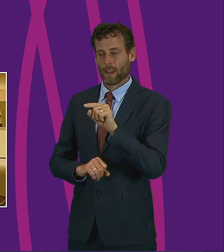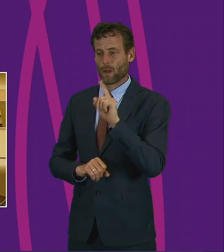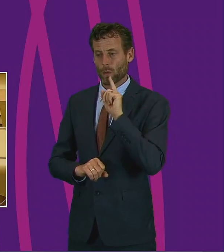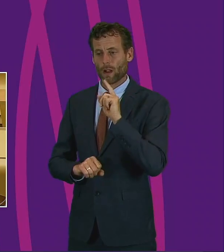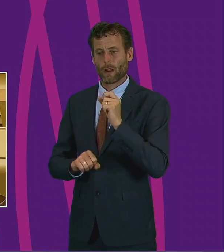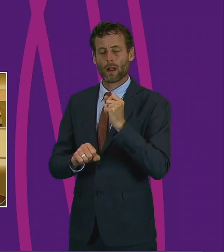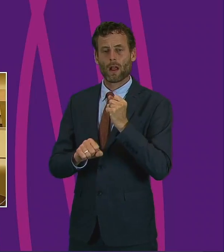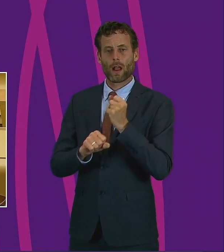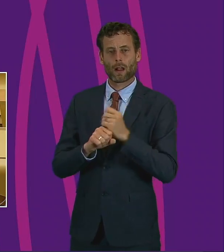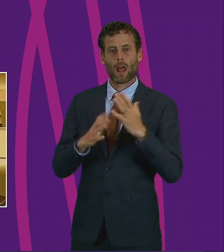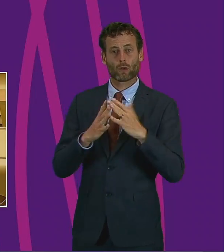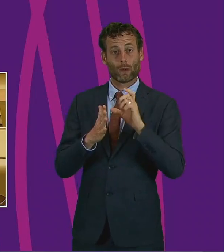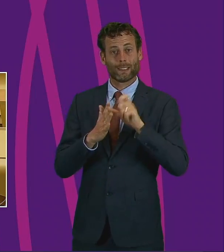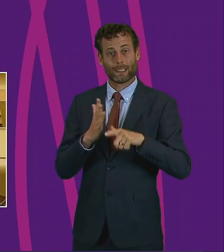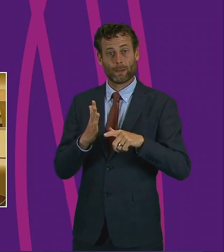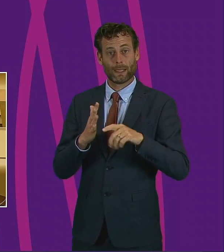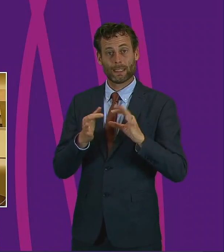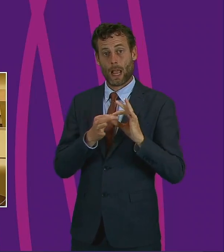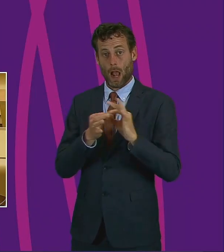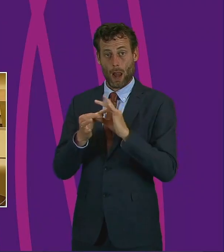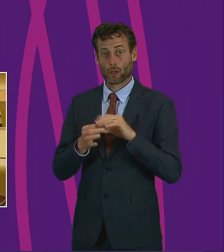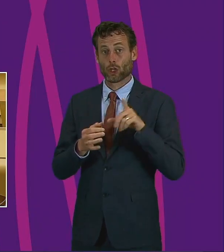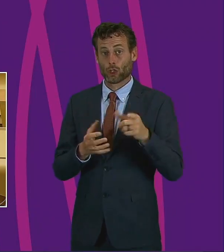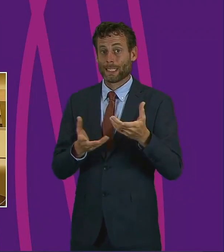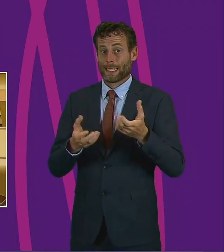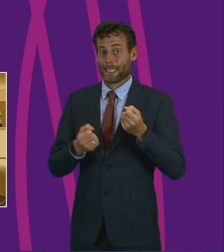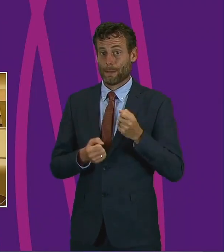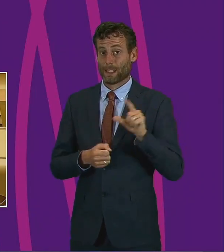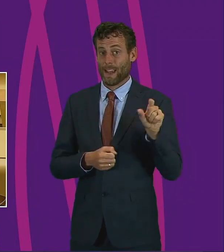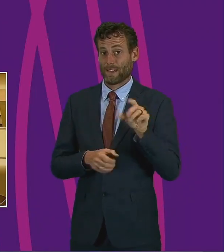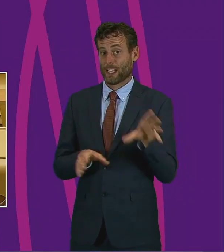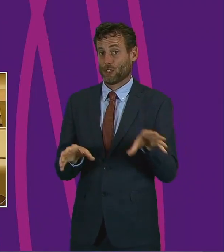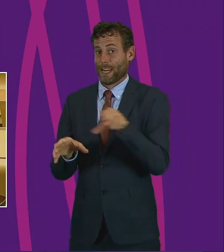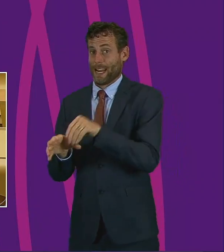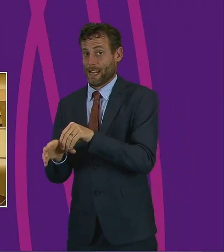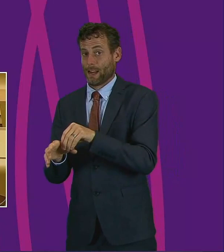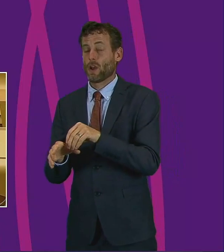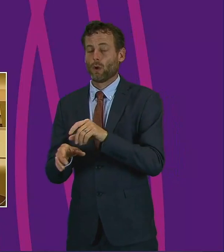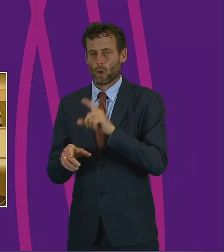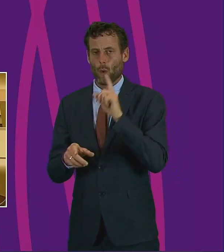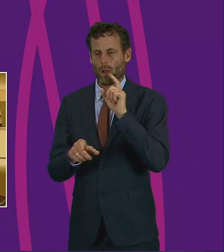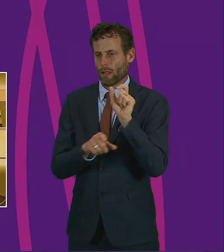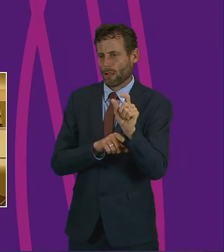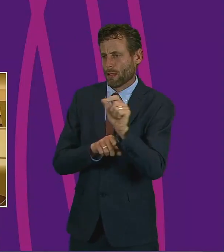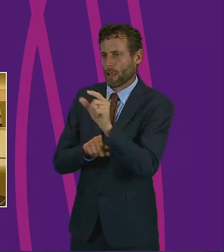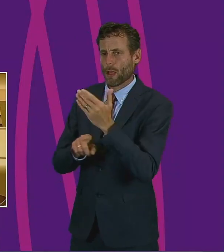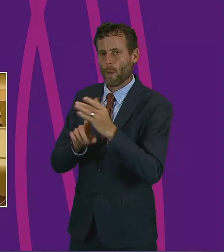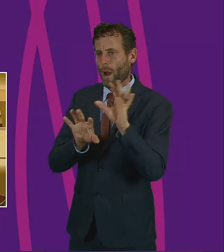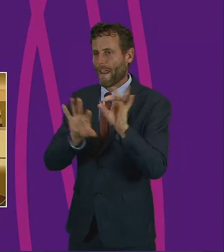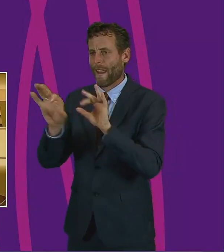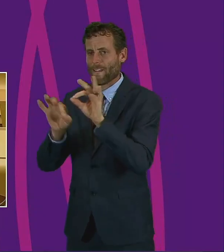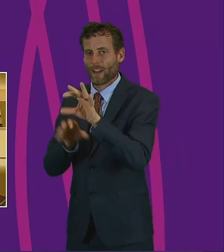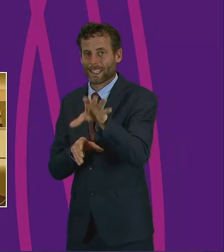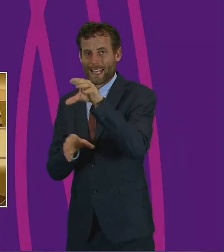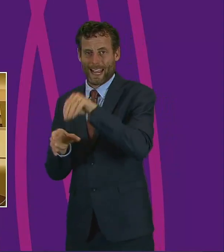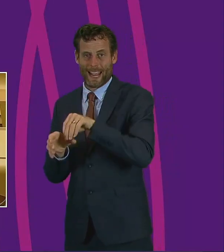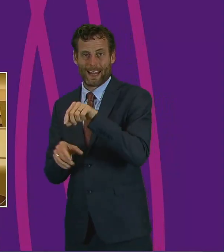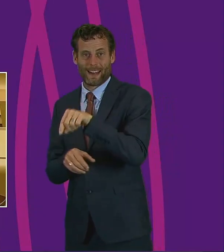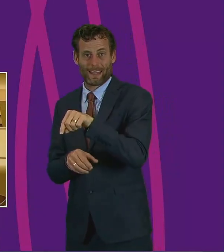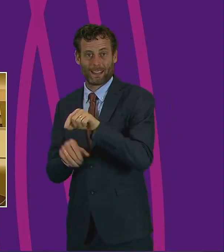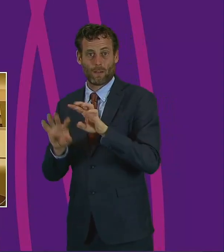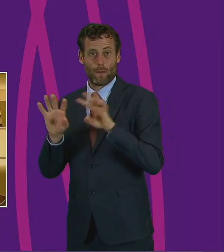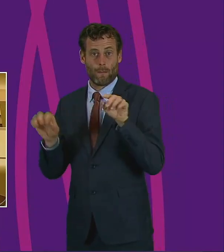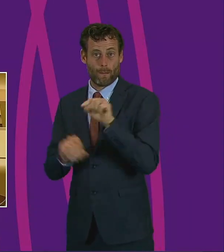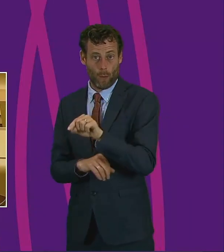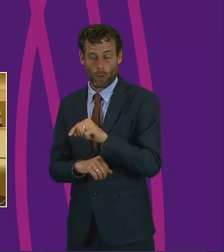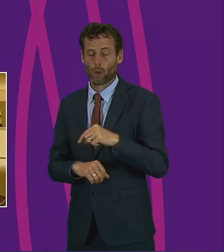Disability Alliance has accepted an invitation to take part and more invites are due to go out over the next few days. And we will also look